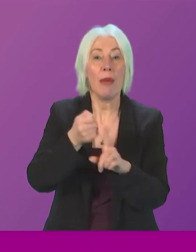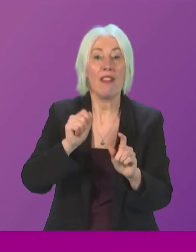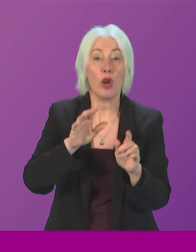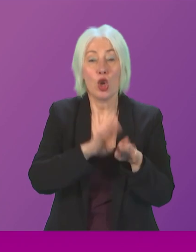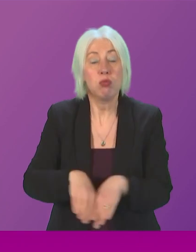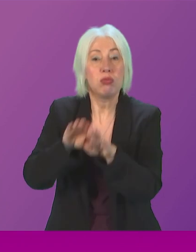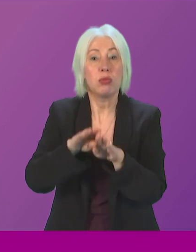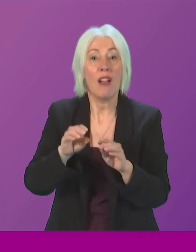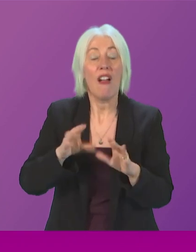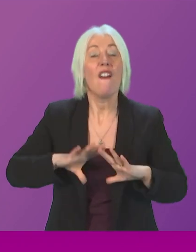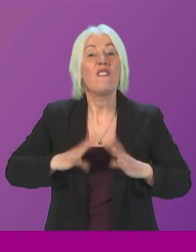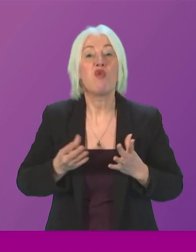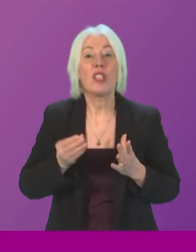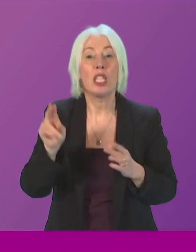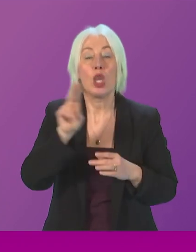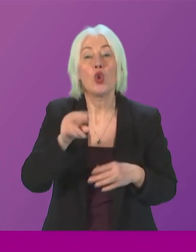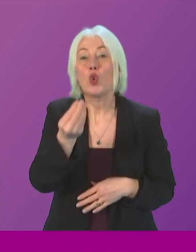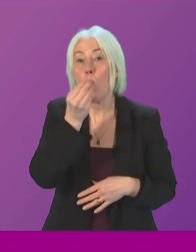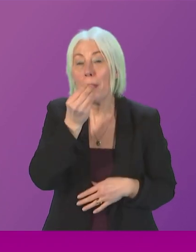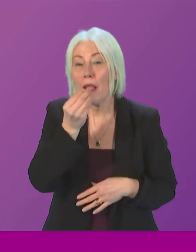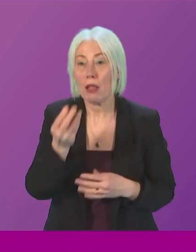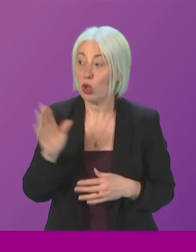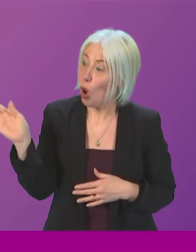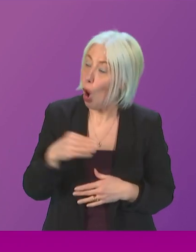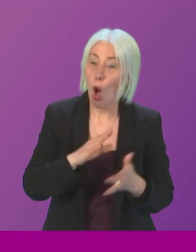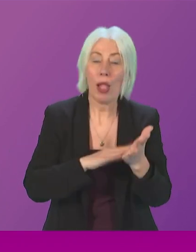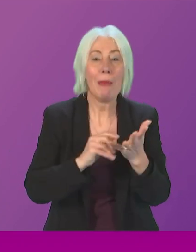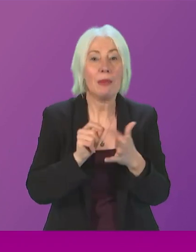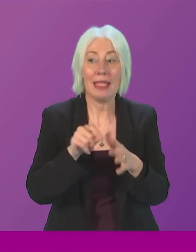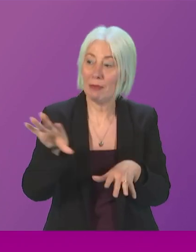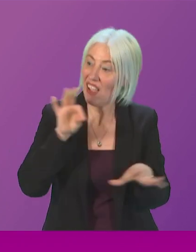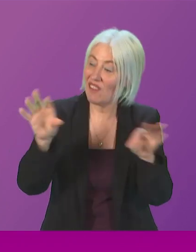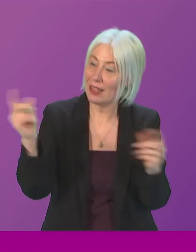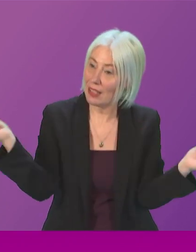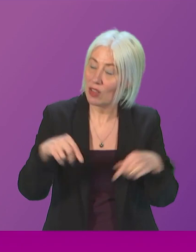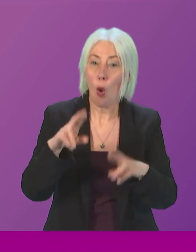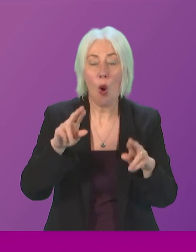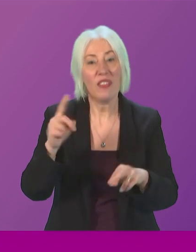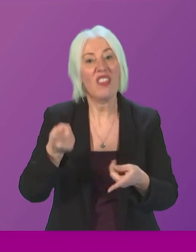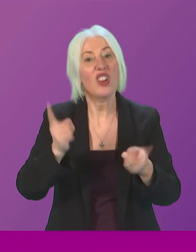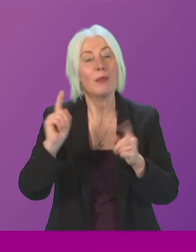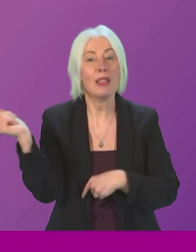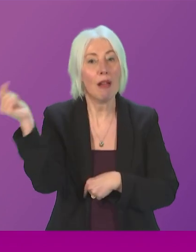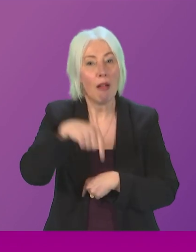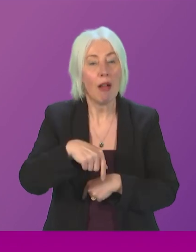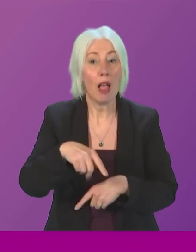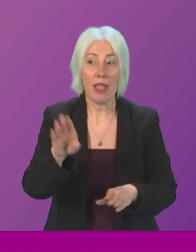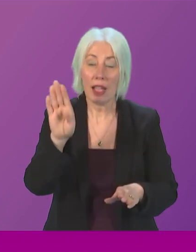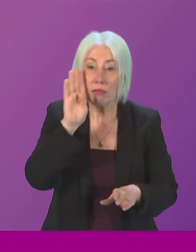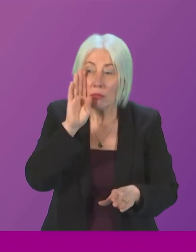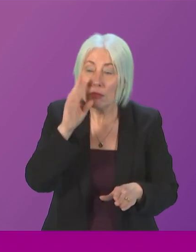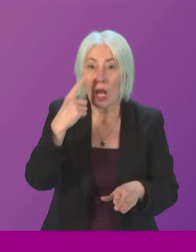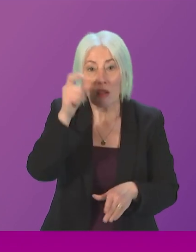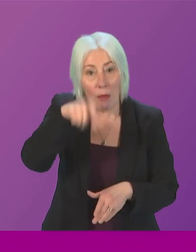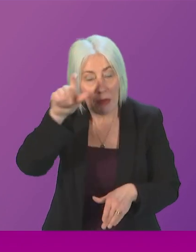meals across Scotland all MSPs are invited and we hope that the First Minister can join to hear directly from